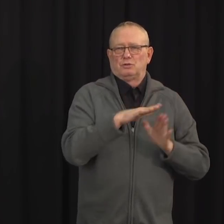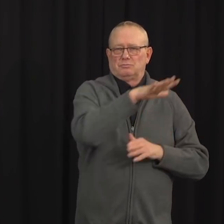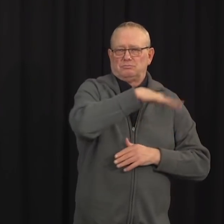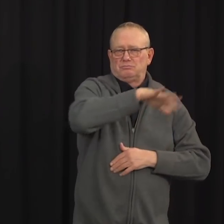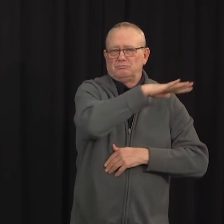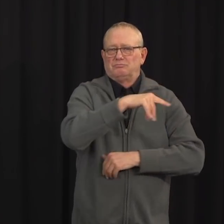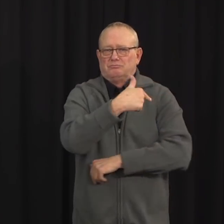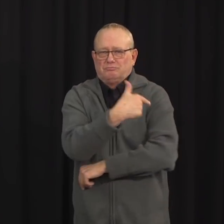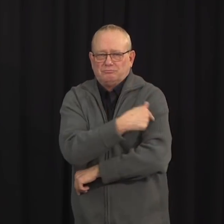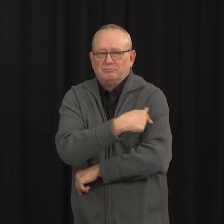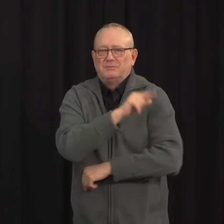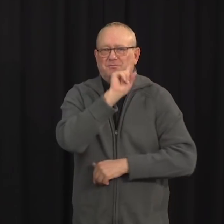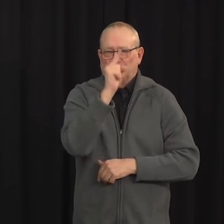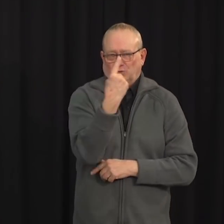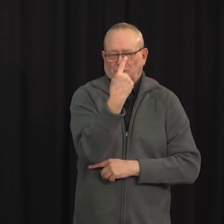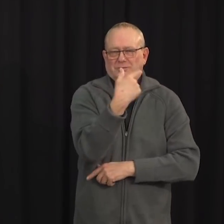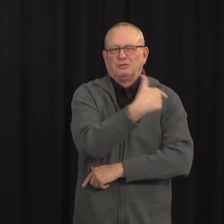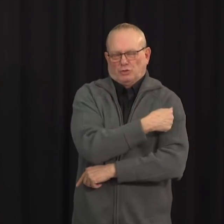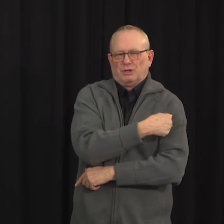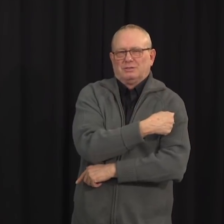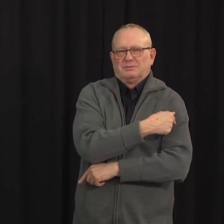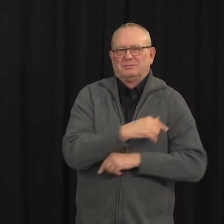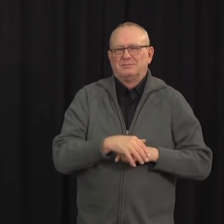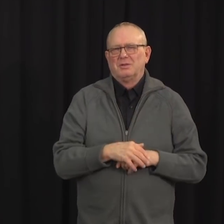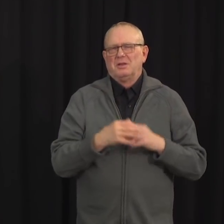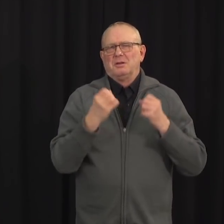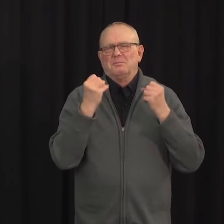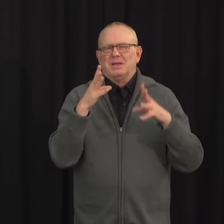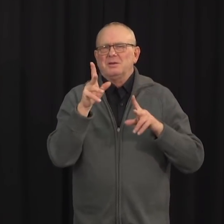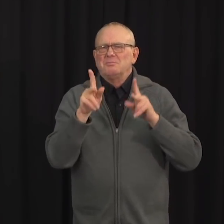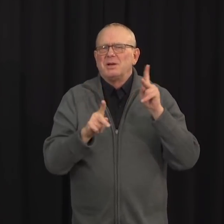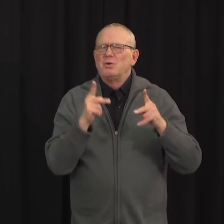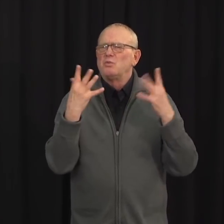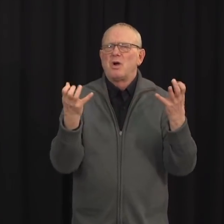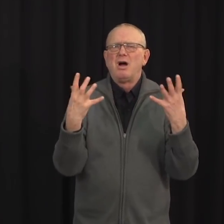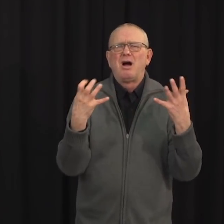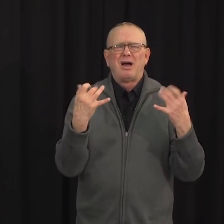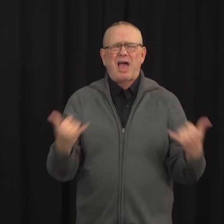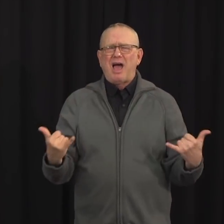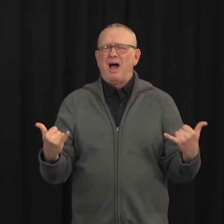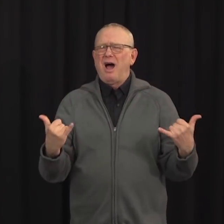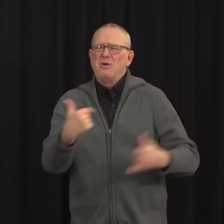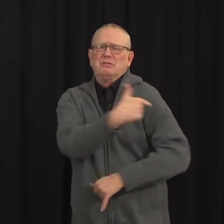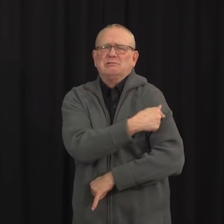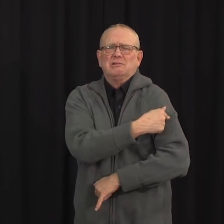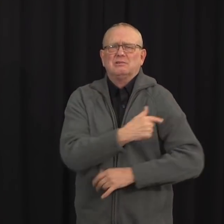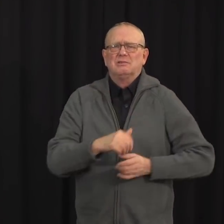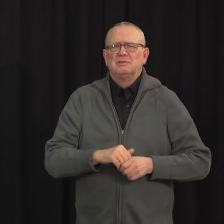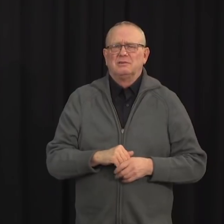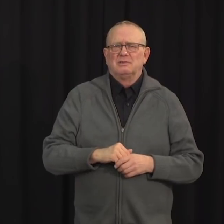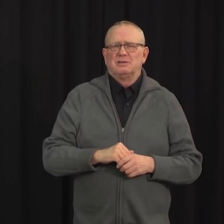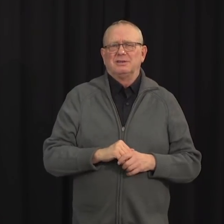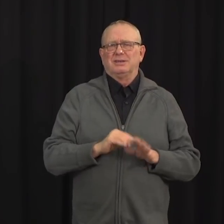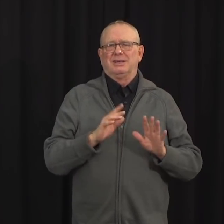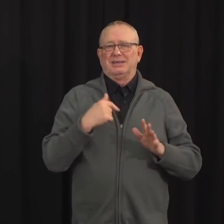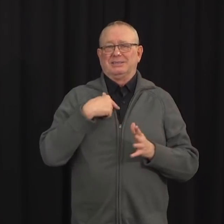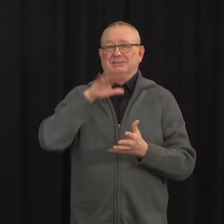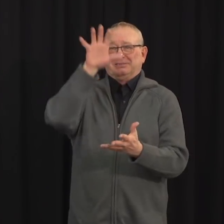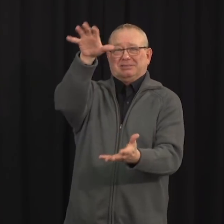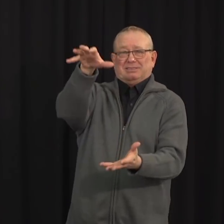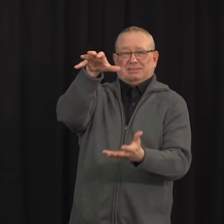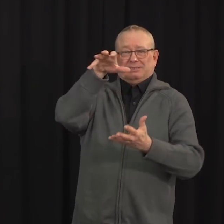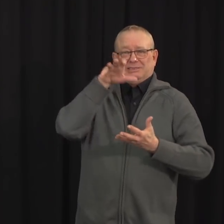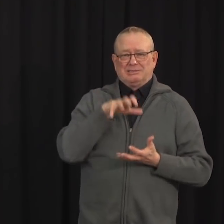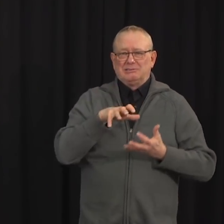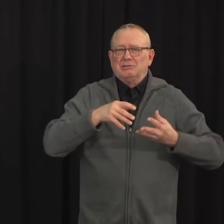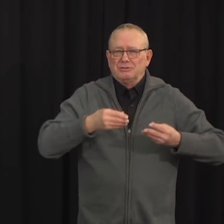want to be vaccinated immediately and that is a good thing. We are moving quickly to make the doses we receive available to those